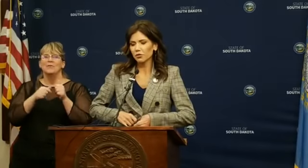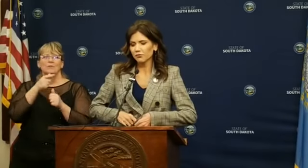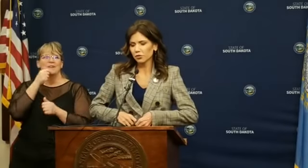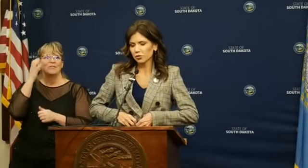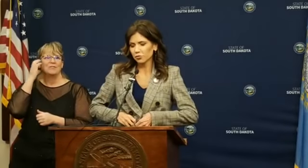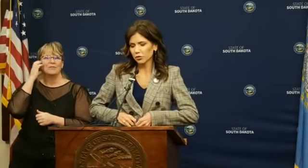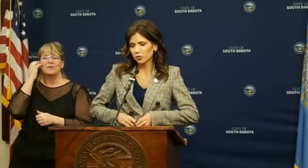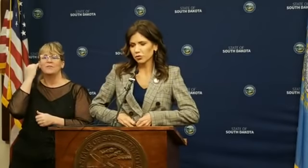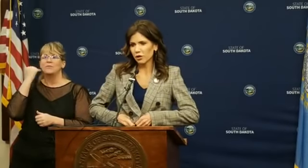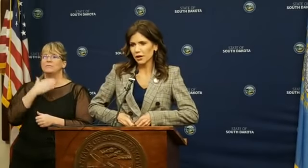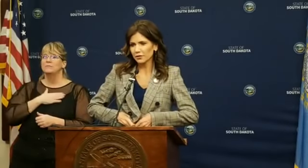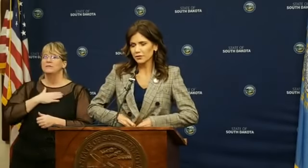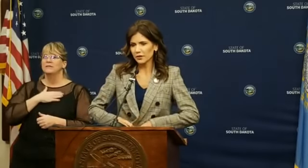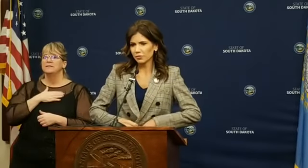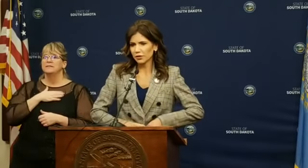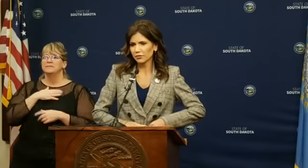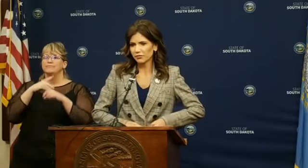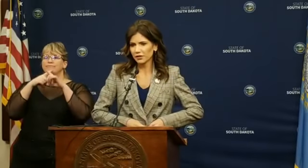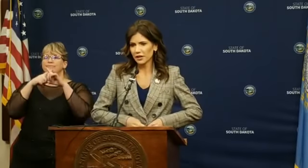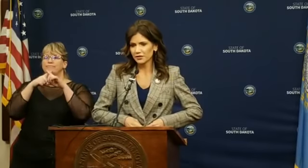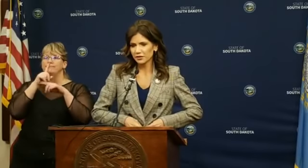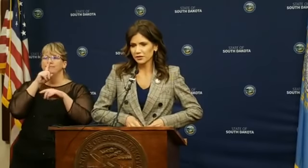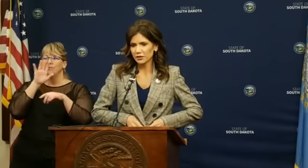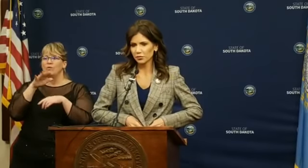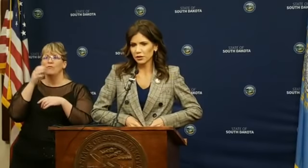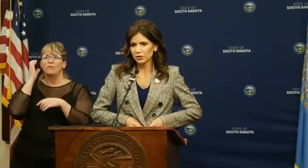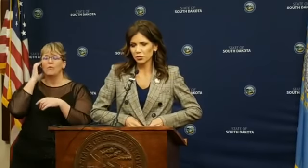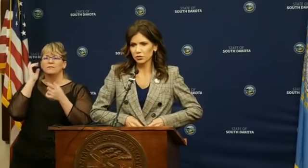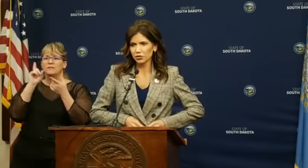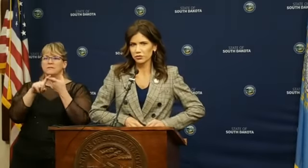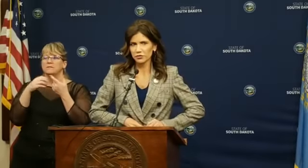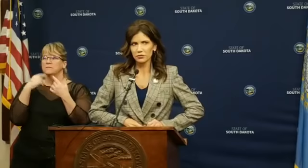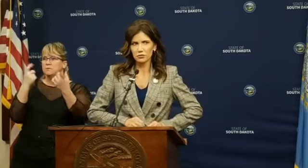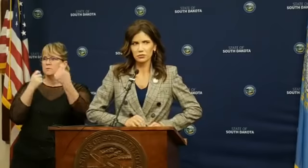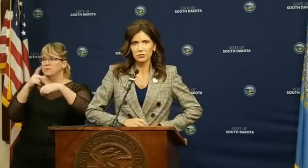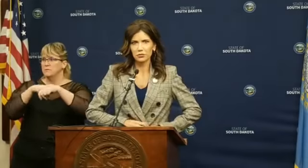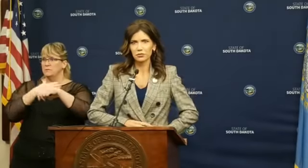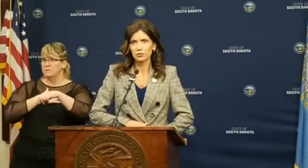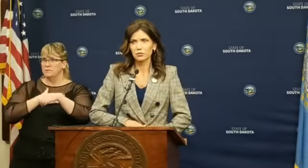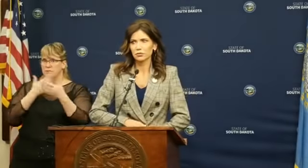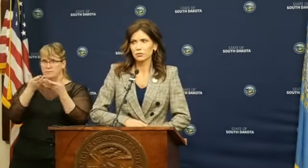on the phone, if you could mute your lines, that'd be fantastic until we get to questions.